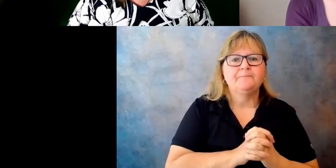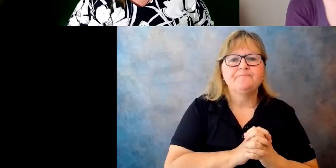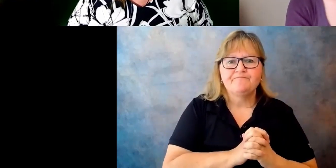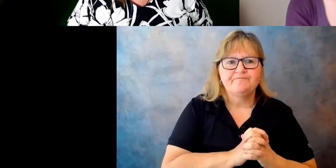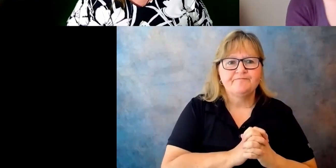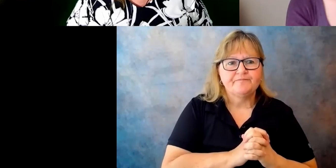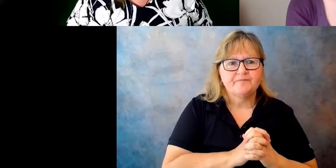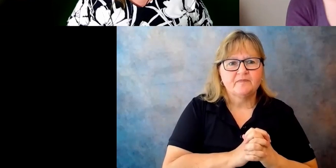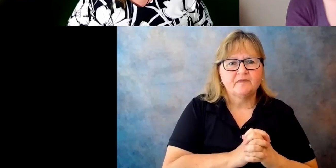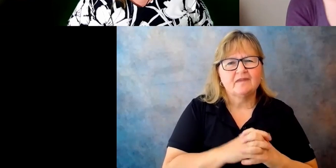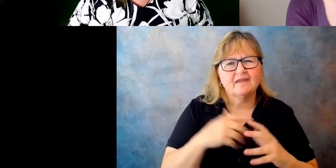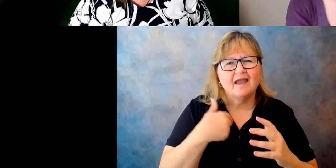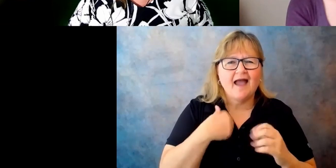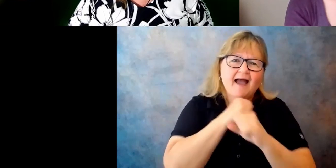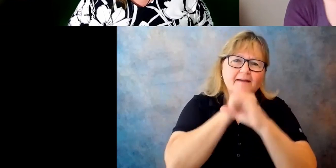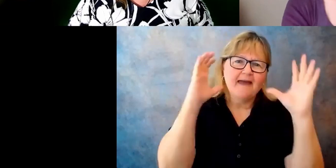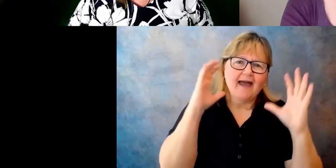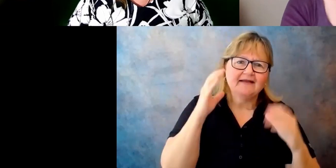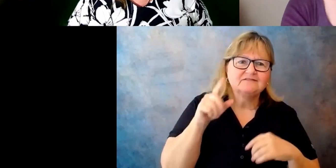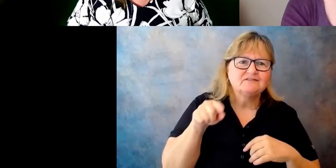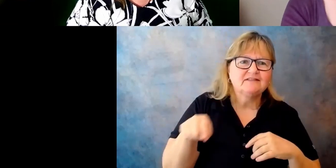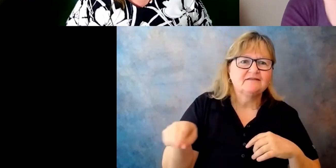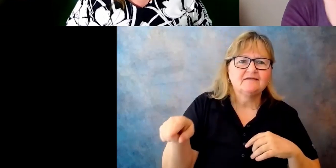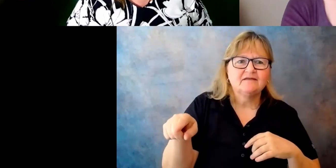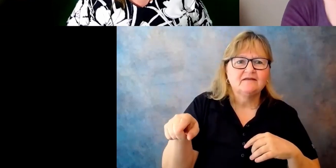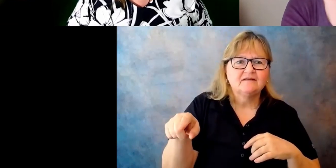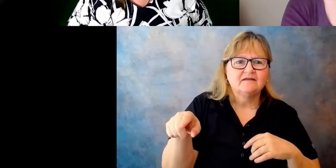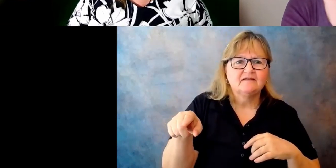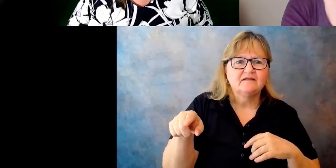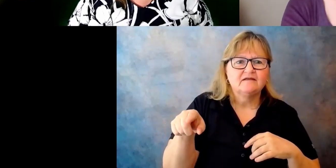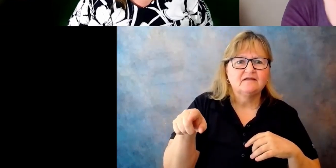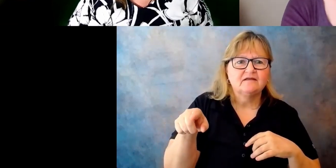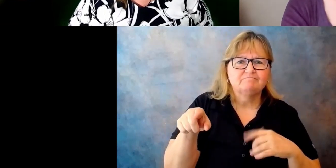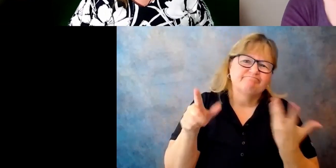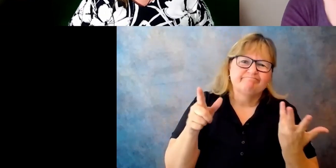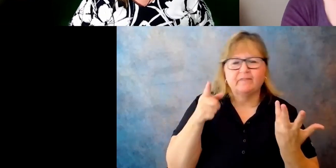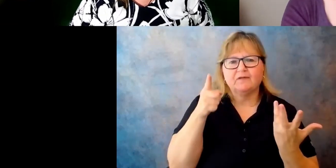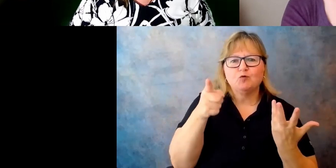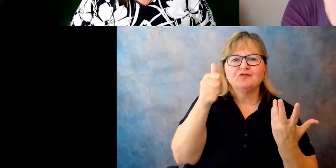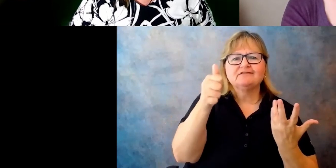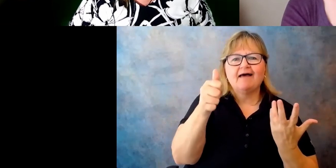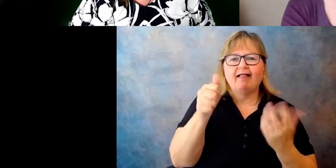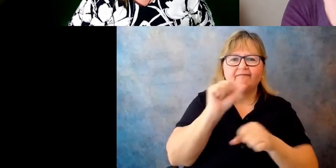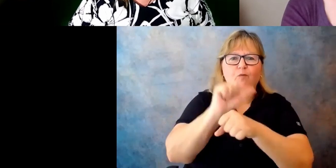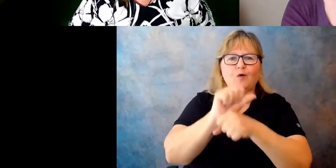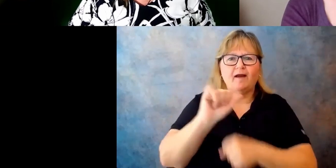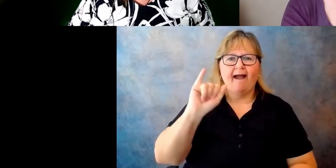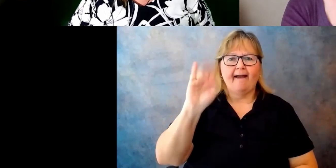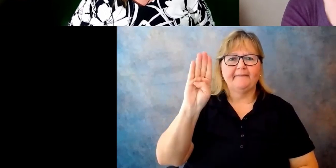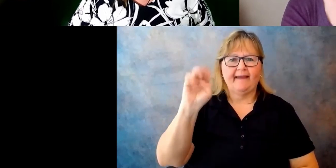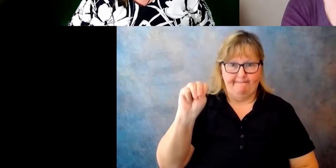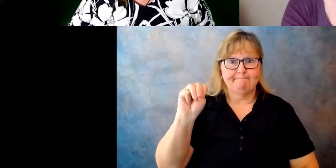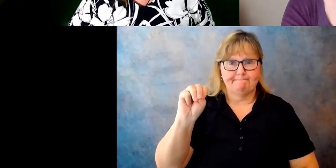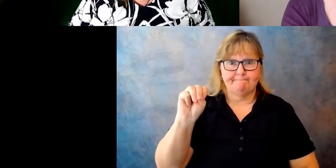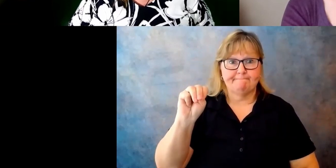I would imagine for a minute that you're, uh, an employee of IBM, for example, and, um,